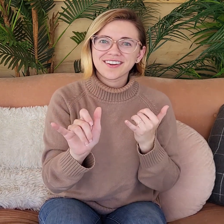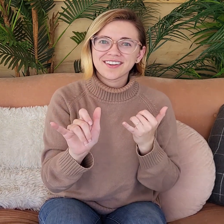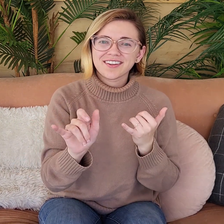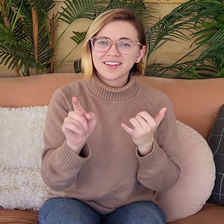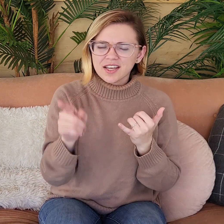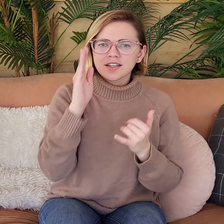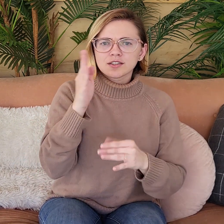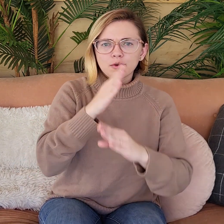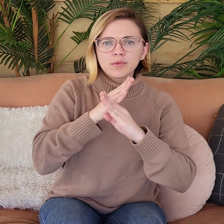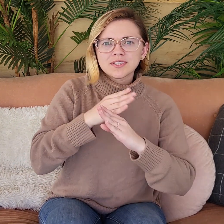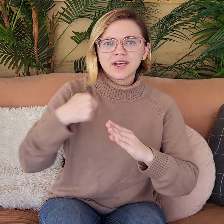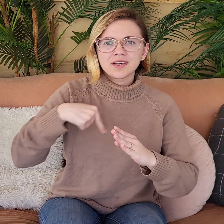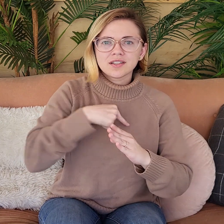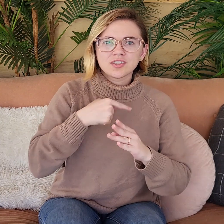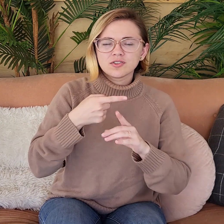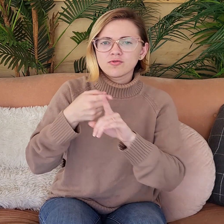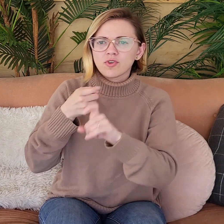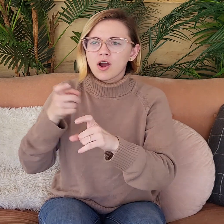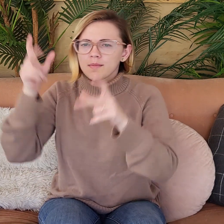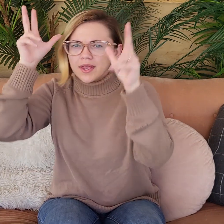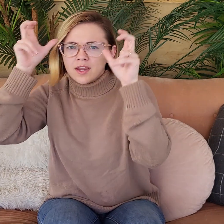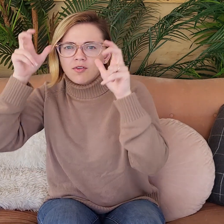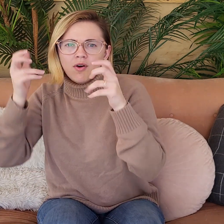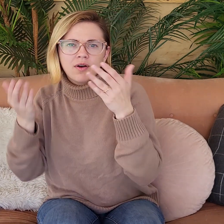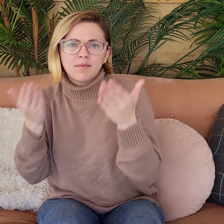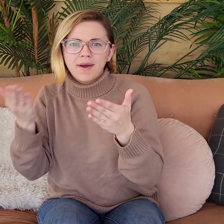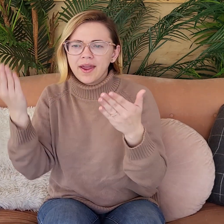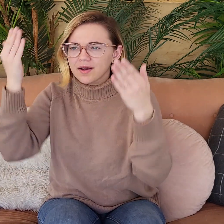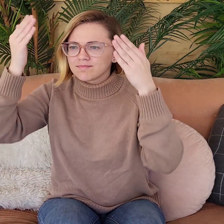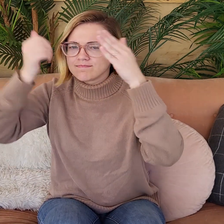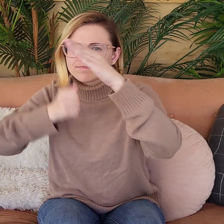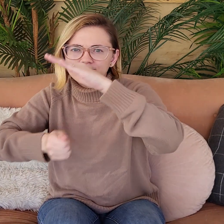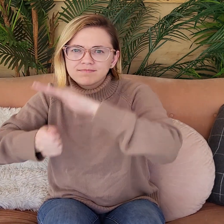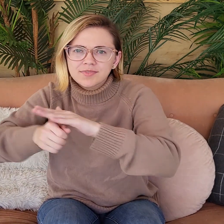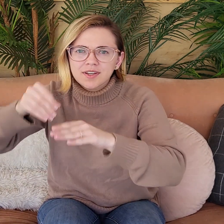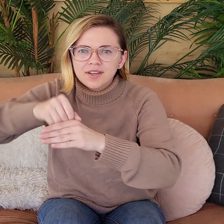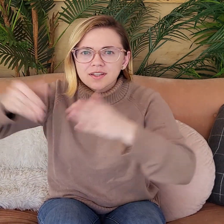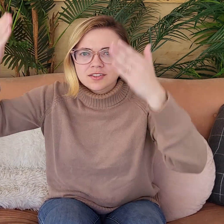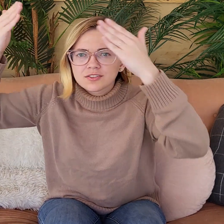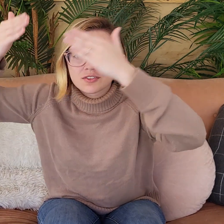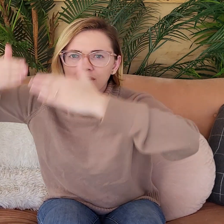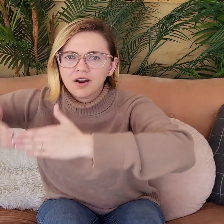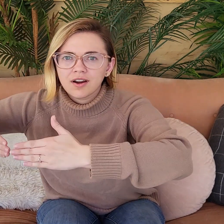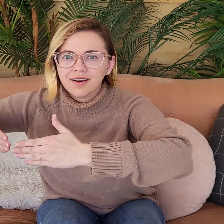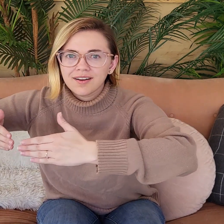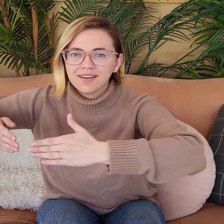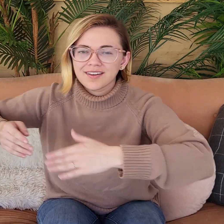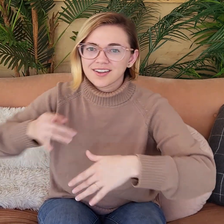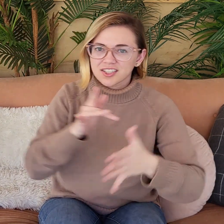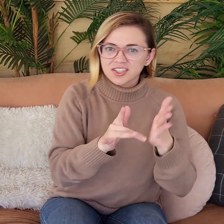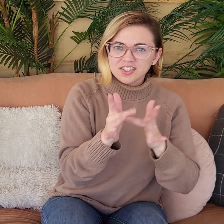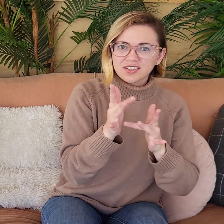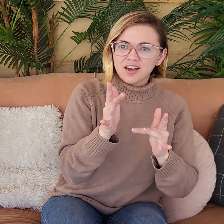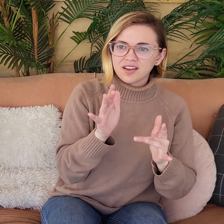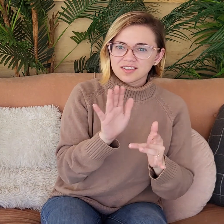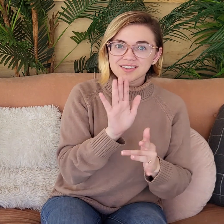with us forever. And he's going to protect us from the evil that might be hiding in the darkness.